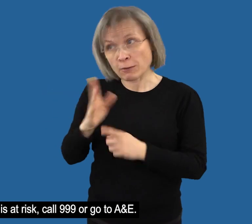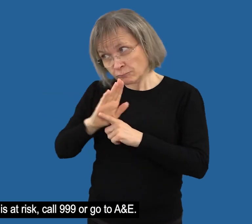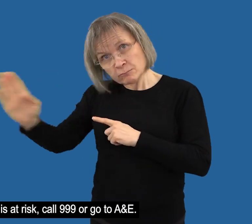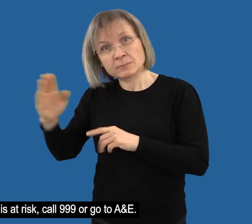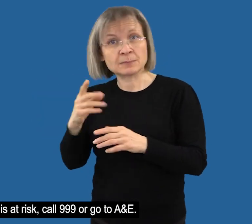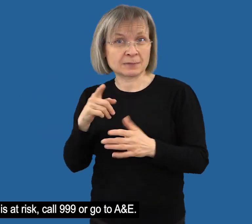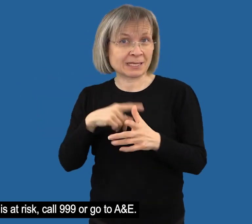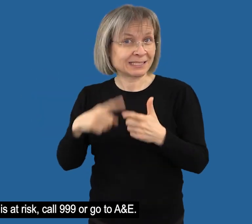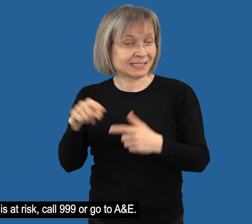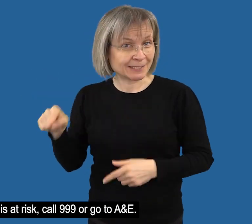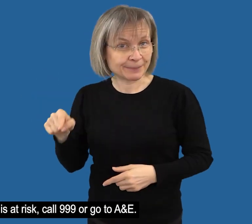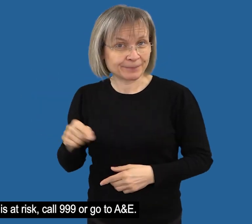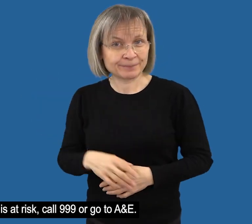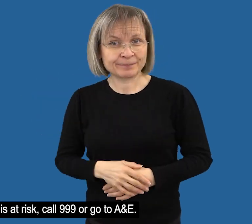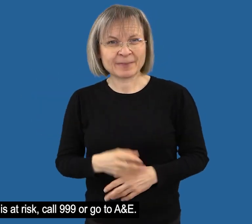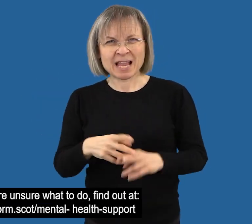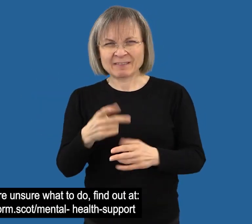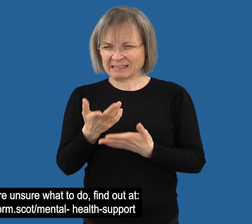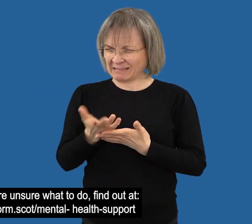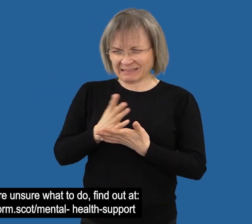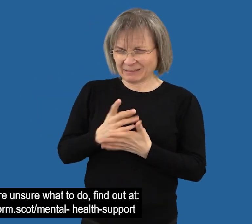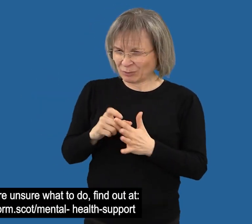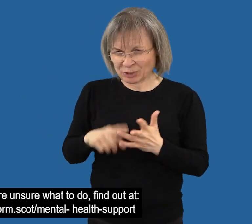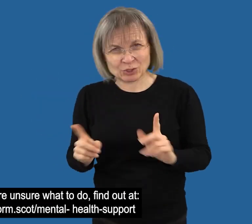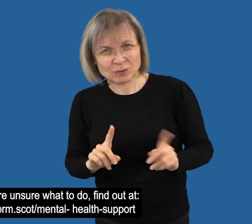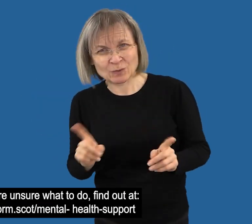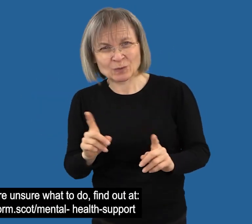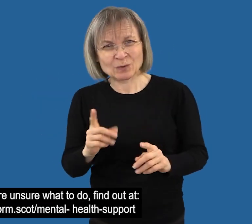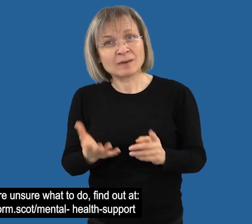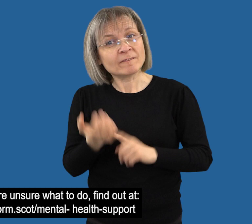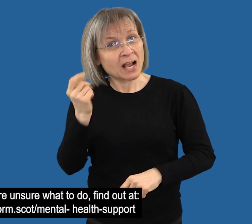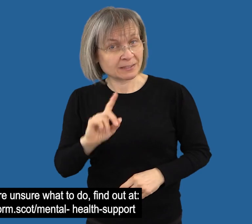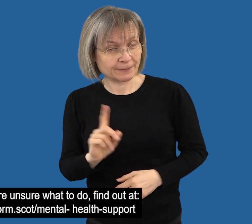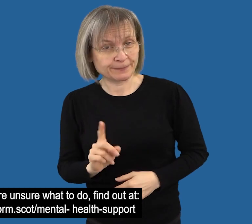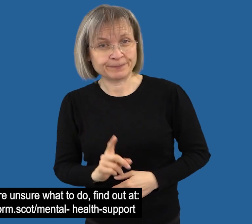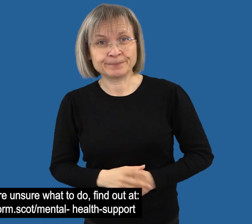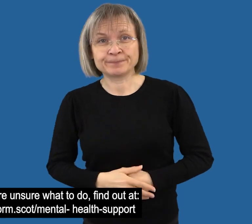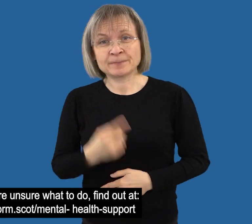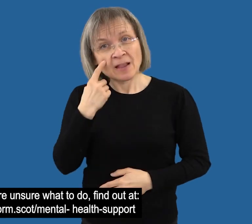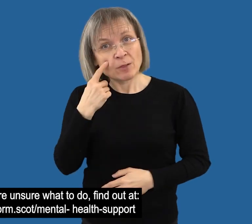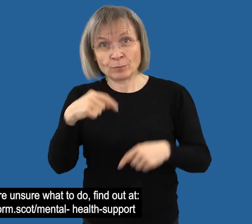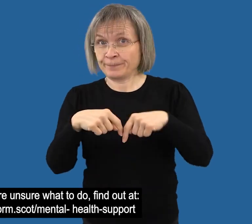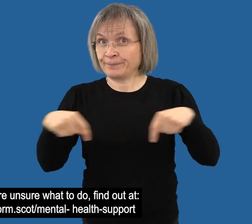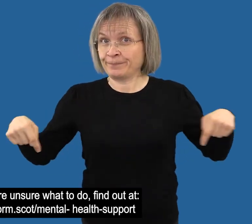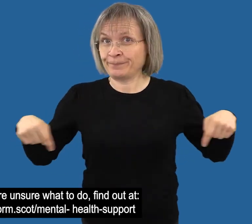or go to A&E If you are unsure what to do, find out at NHS inform